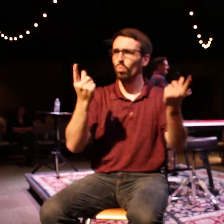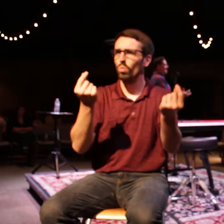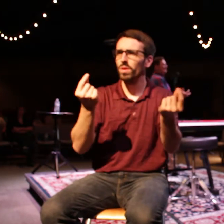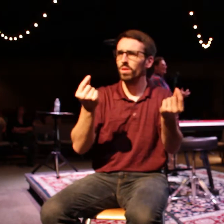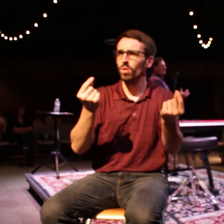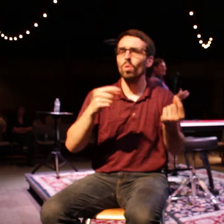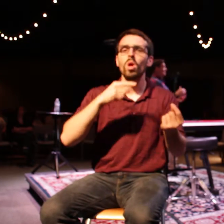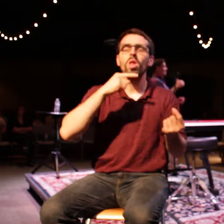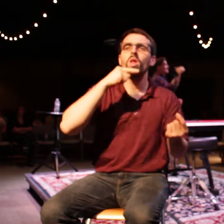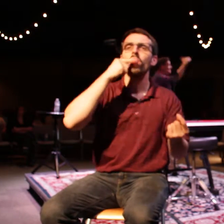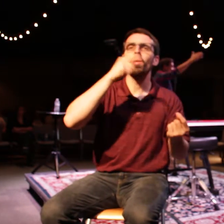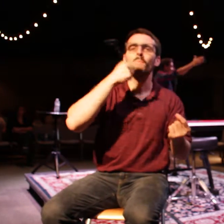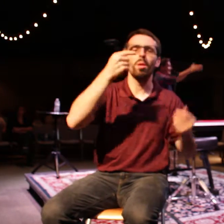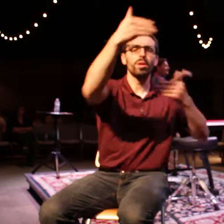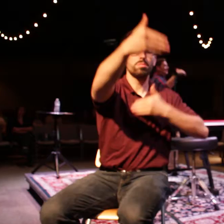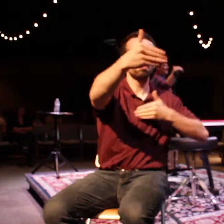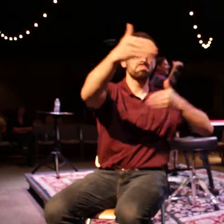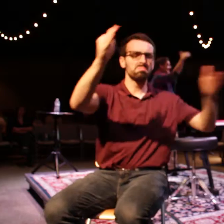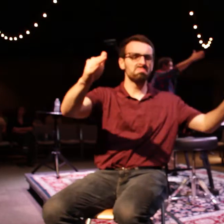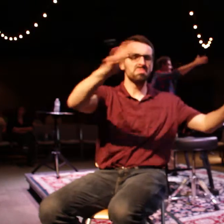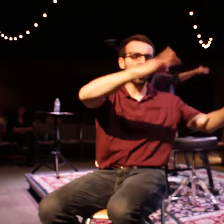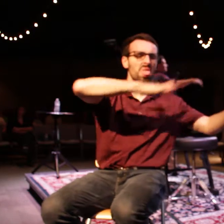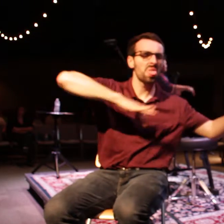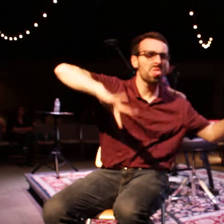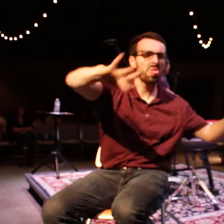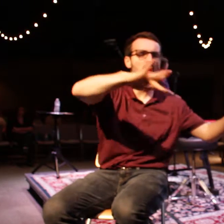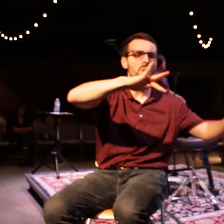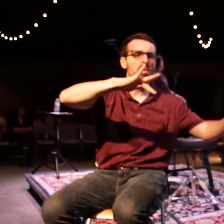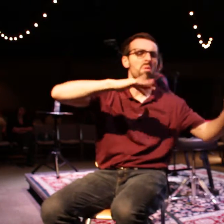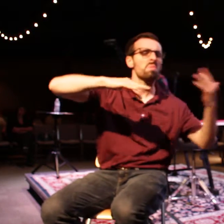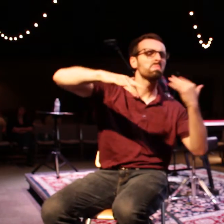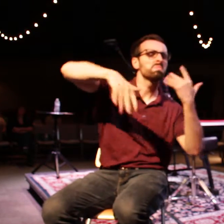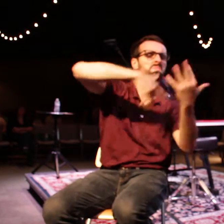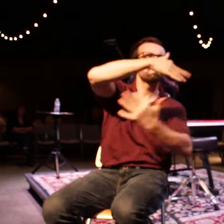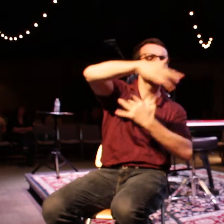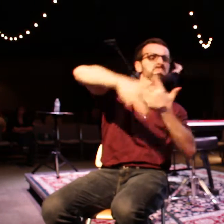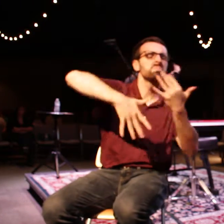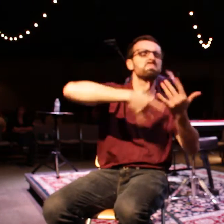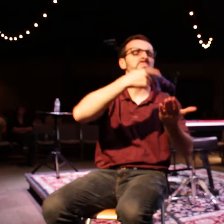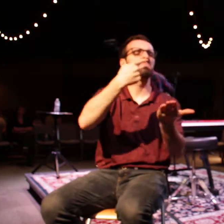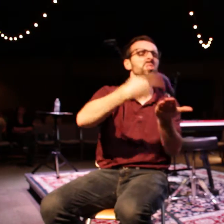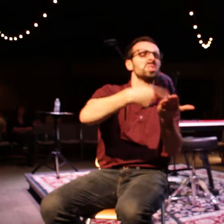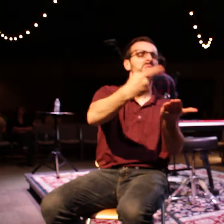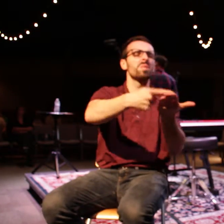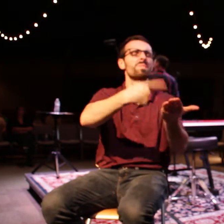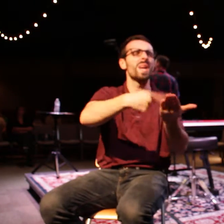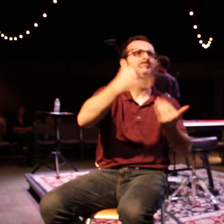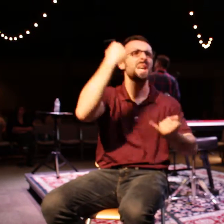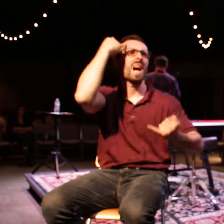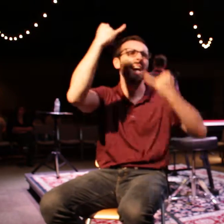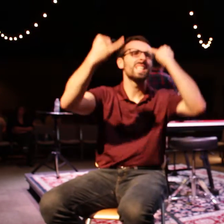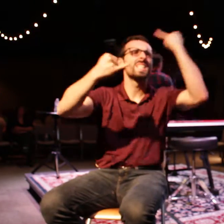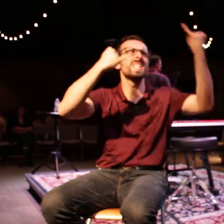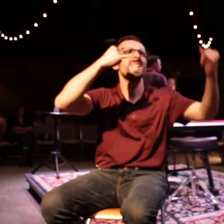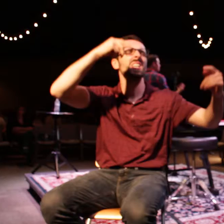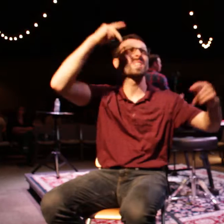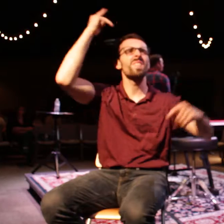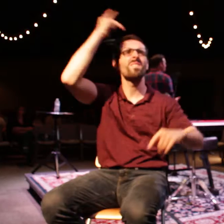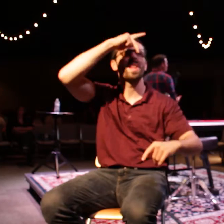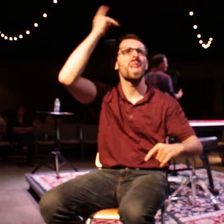around in the public square debating ideas and philosophies and religions. And this is what they would do all day long,